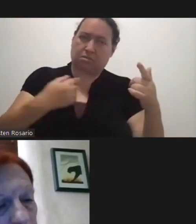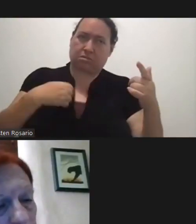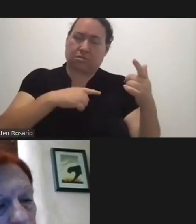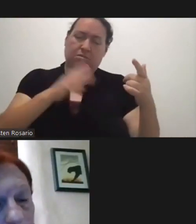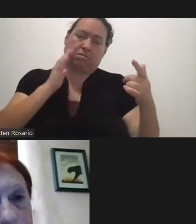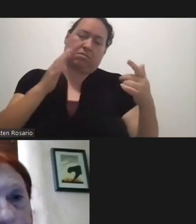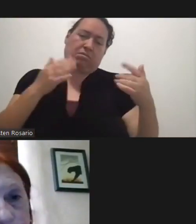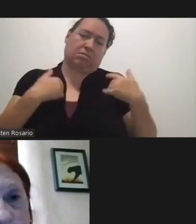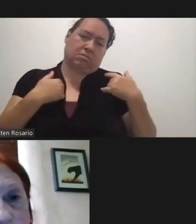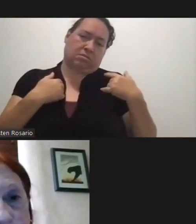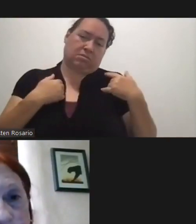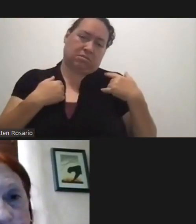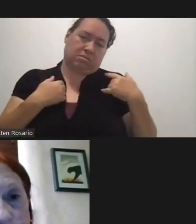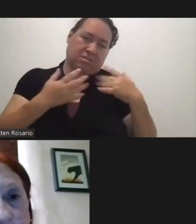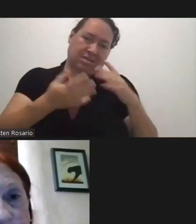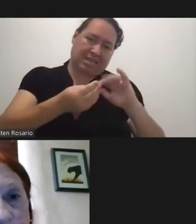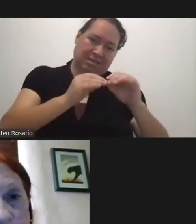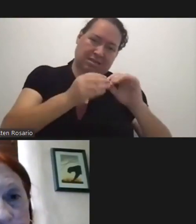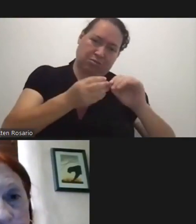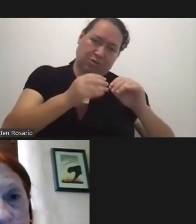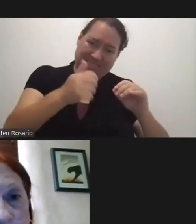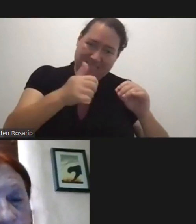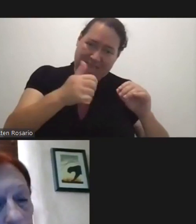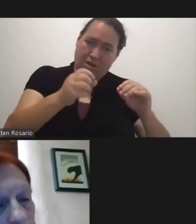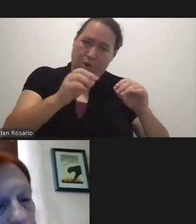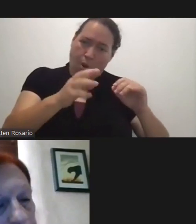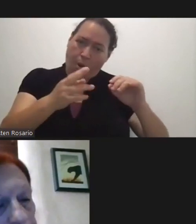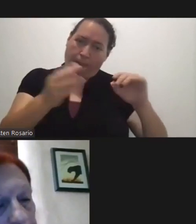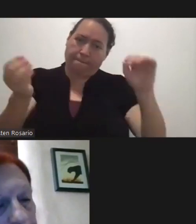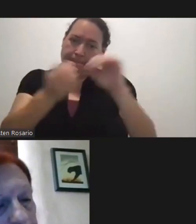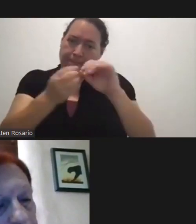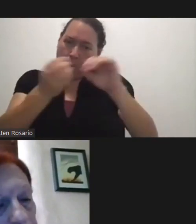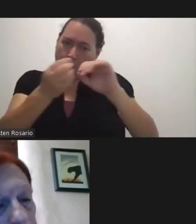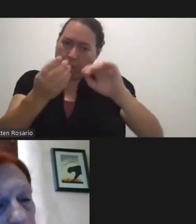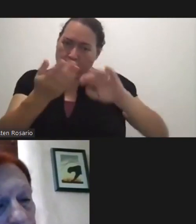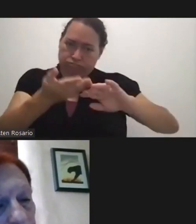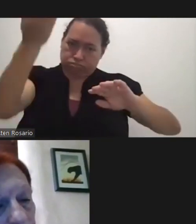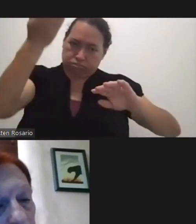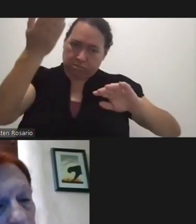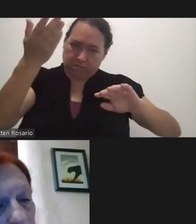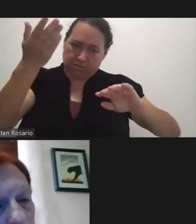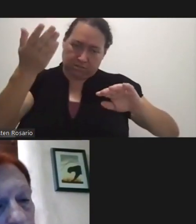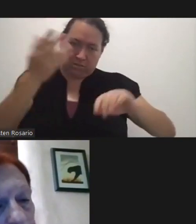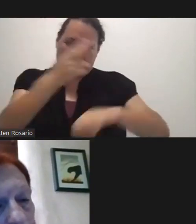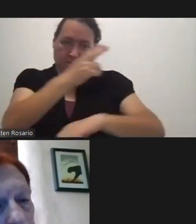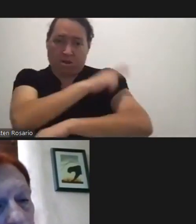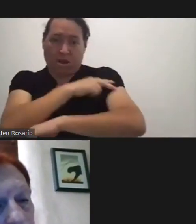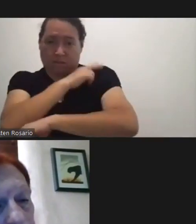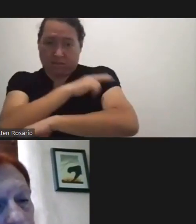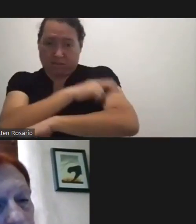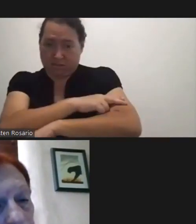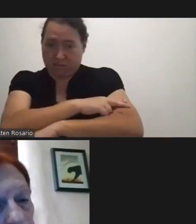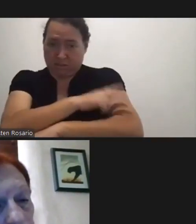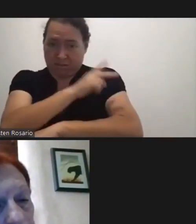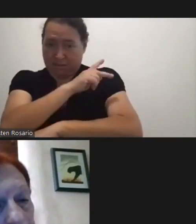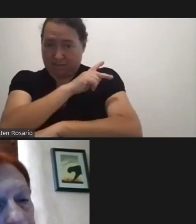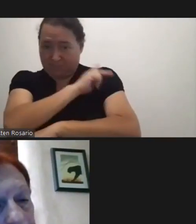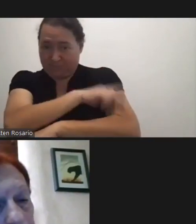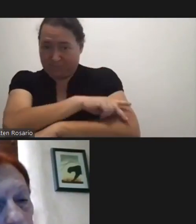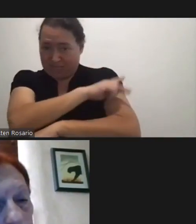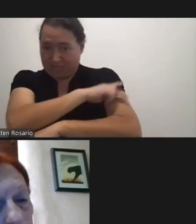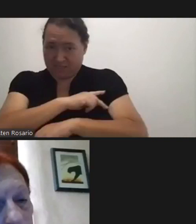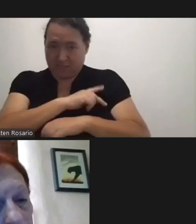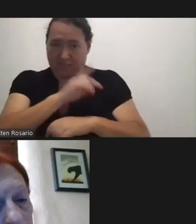The Number Ten Of Ten Or More Hospitalized Patients Then When I Mean I Am Prepared To Re-implement